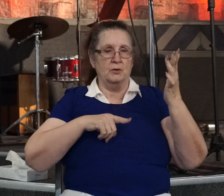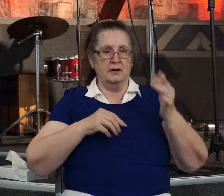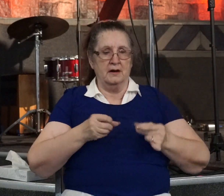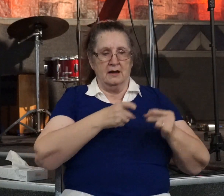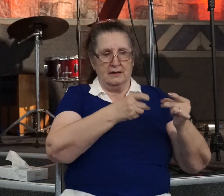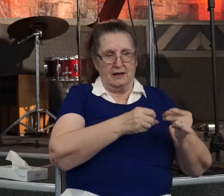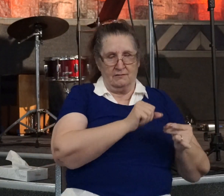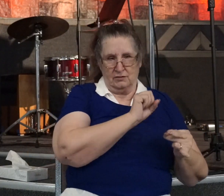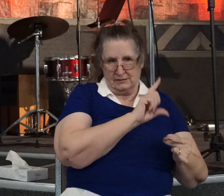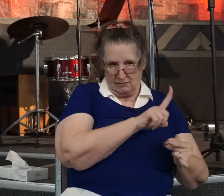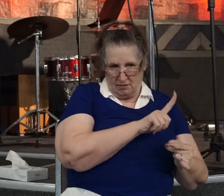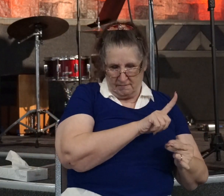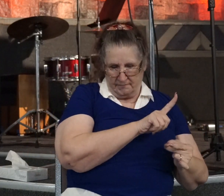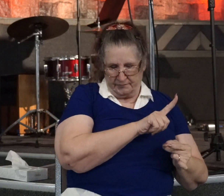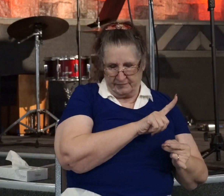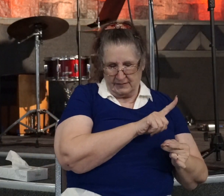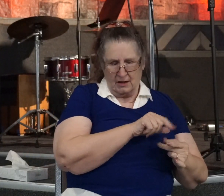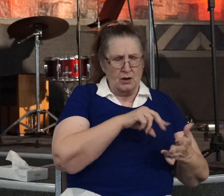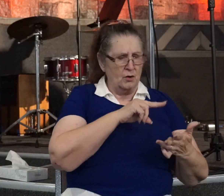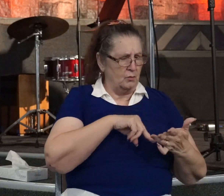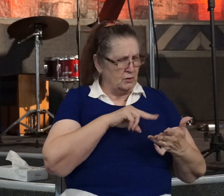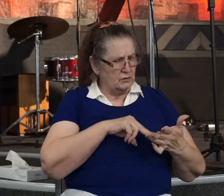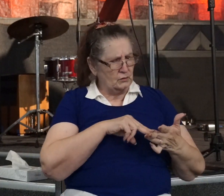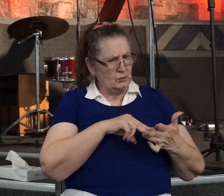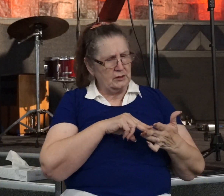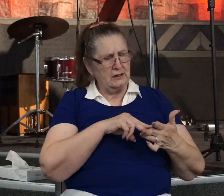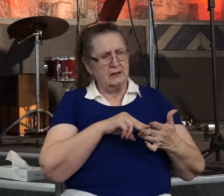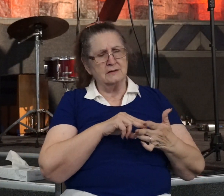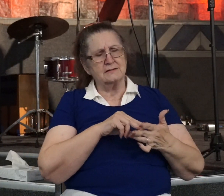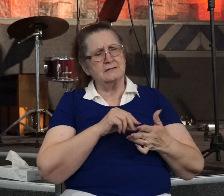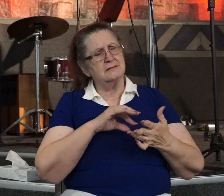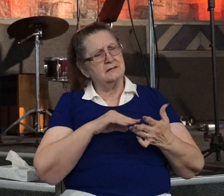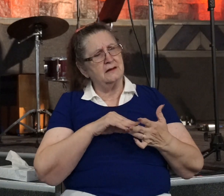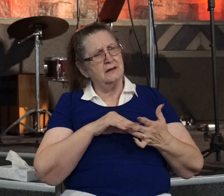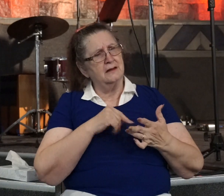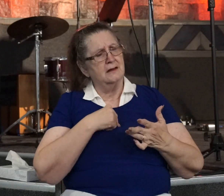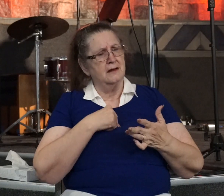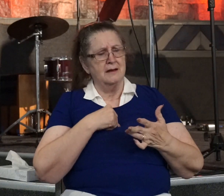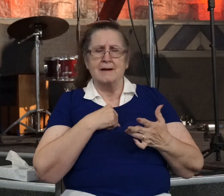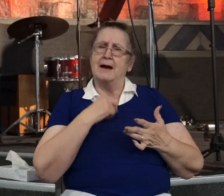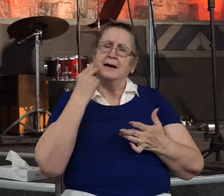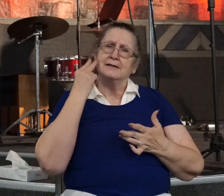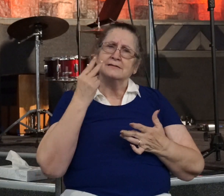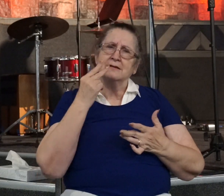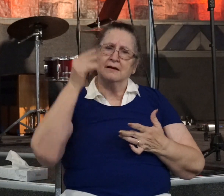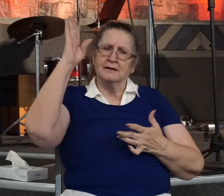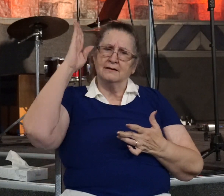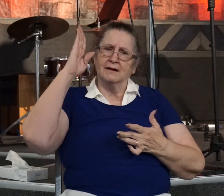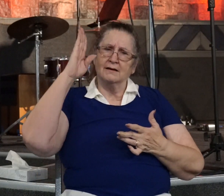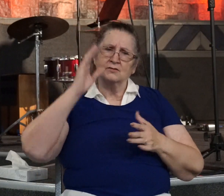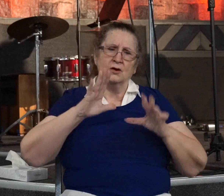And when I was reading this section and studying it, I couldn't help but see God's great mercy here.